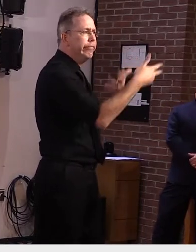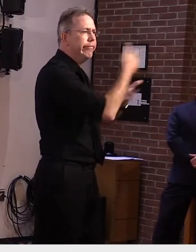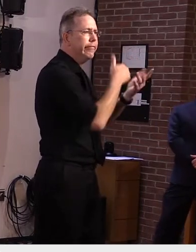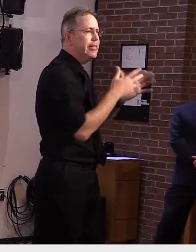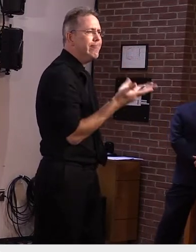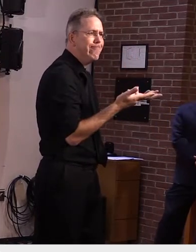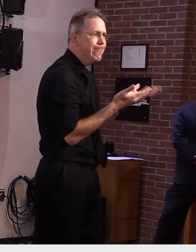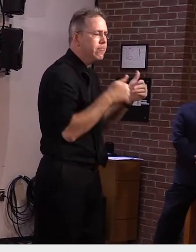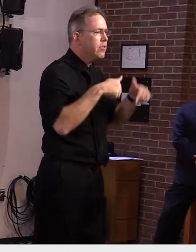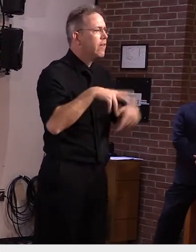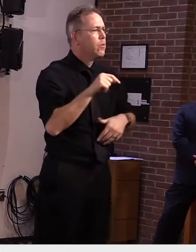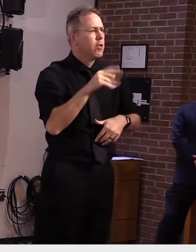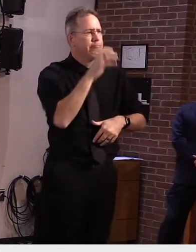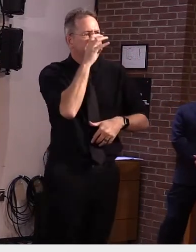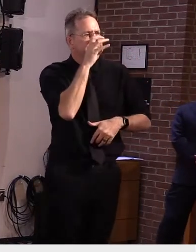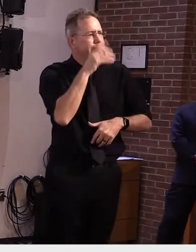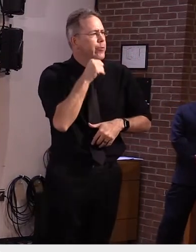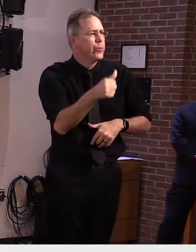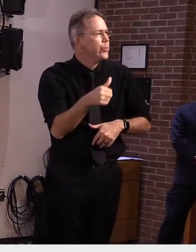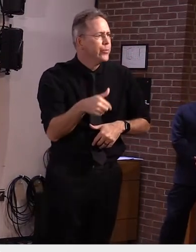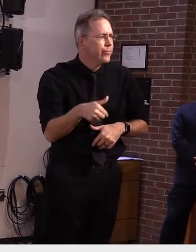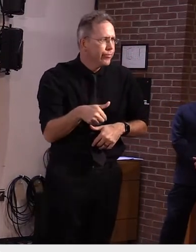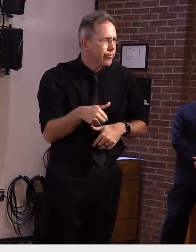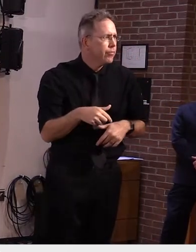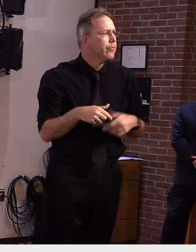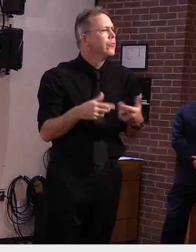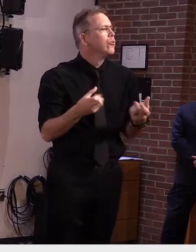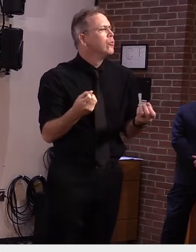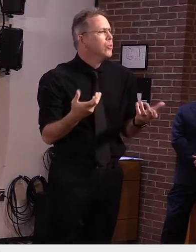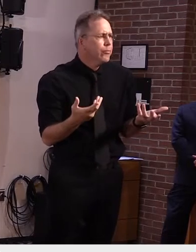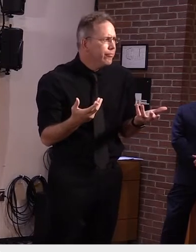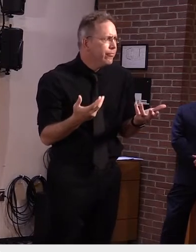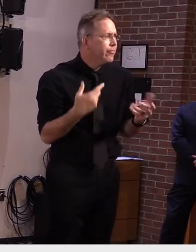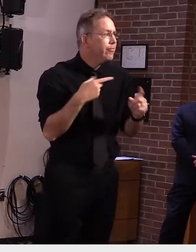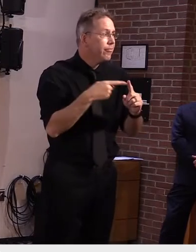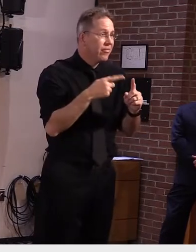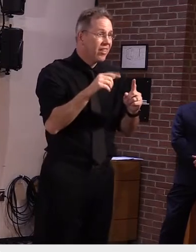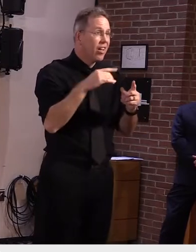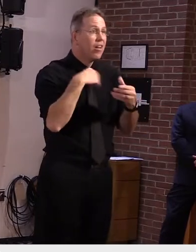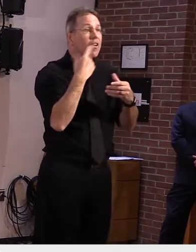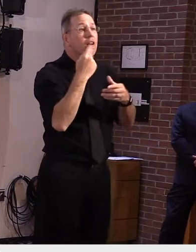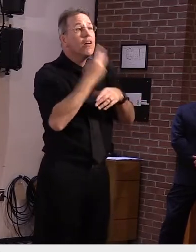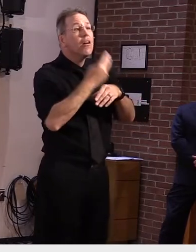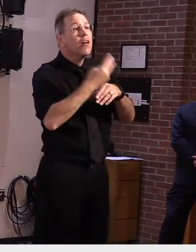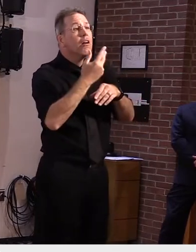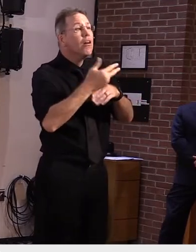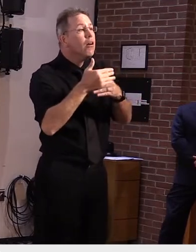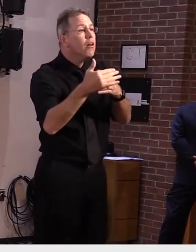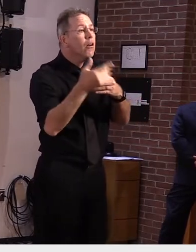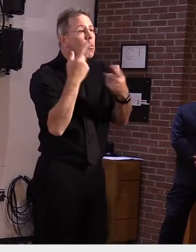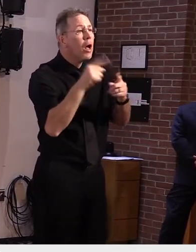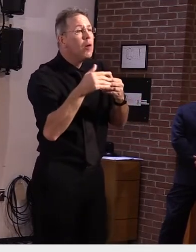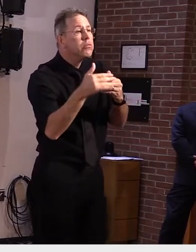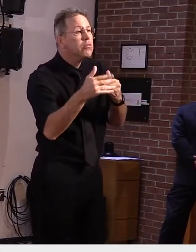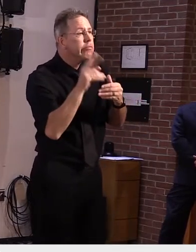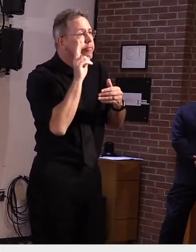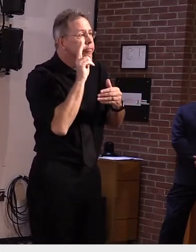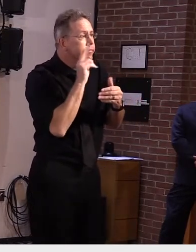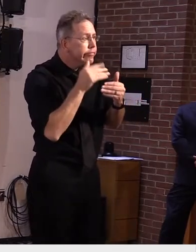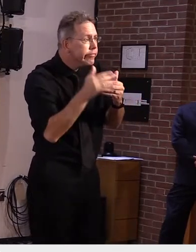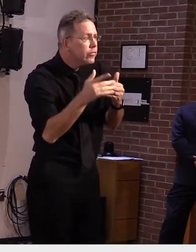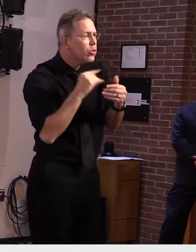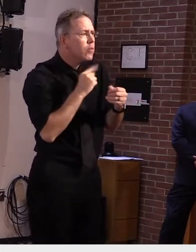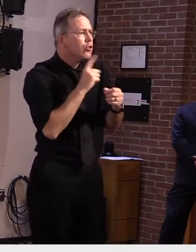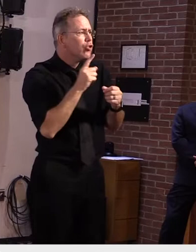we are we'll consider uh anything to keep vermont are safe but at this point in time we want to make sure that